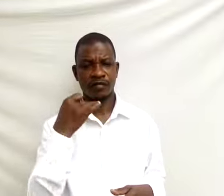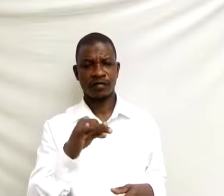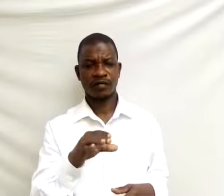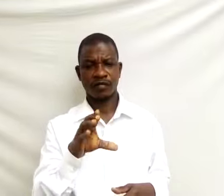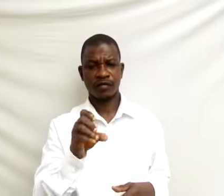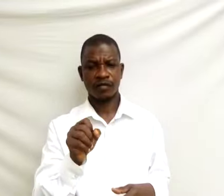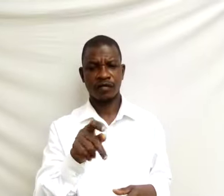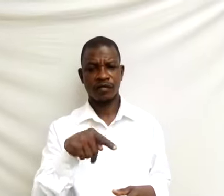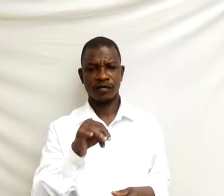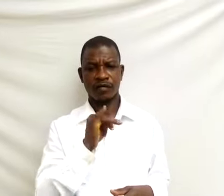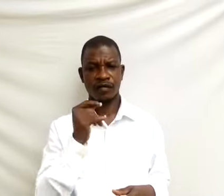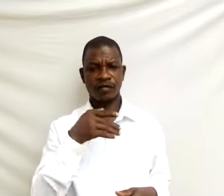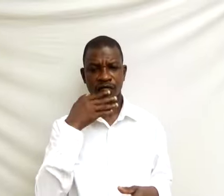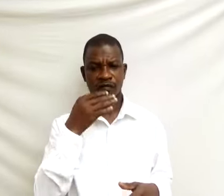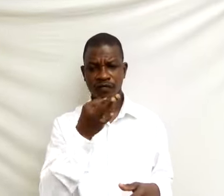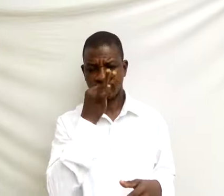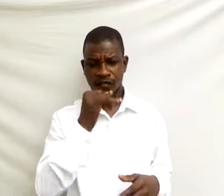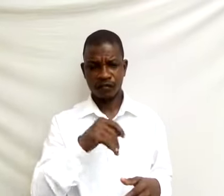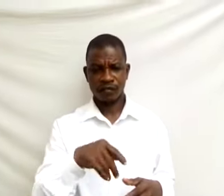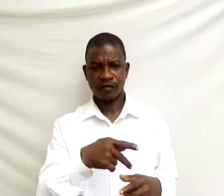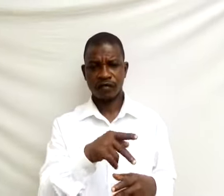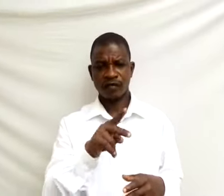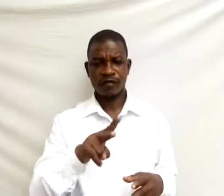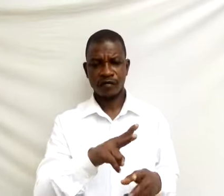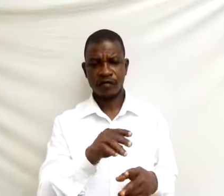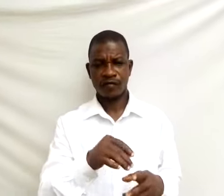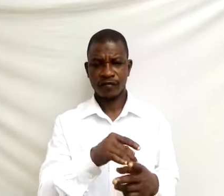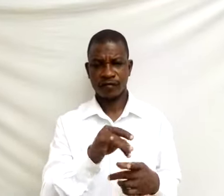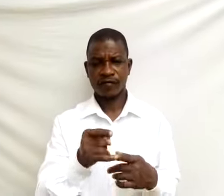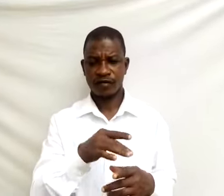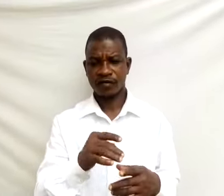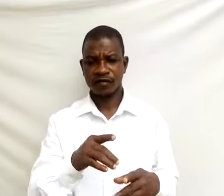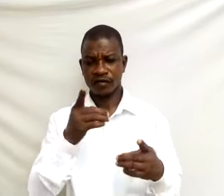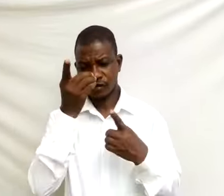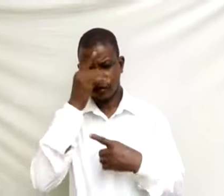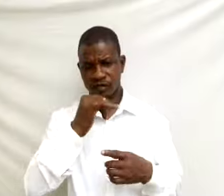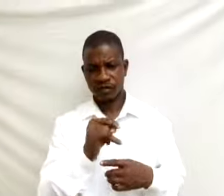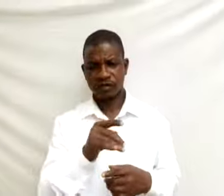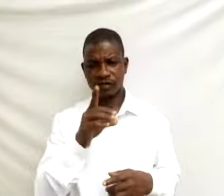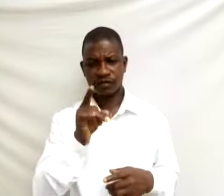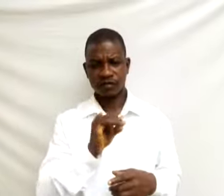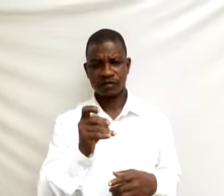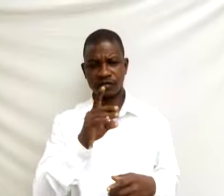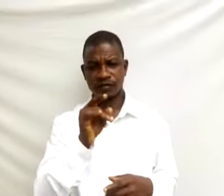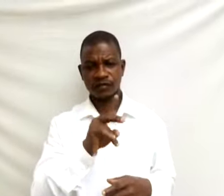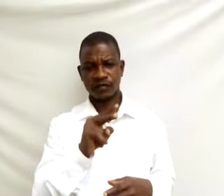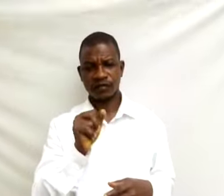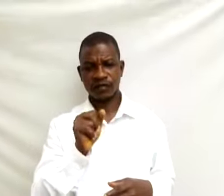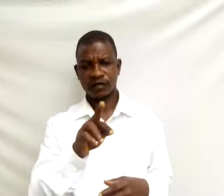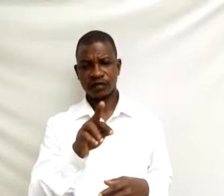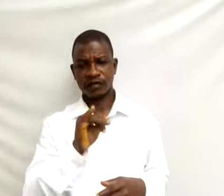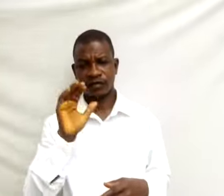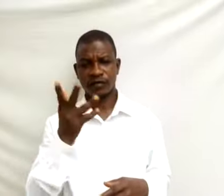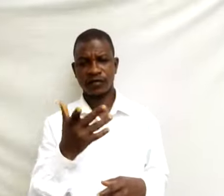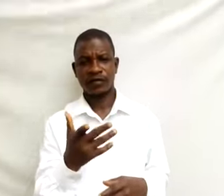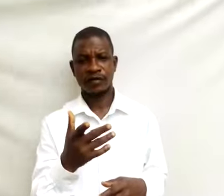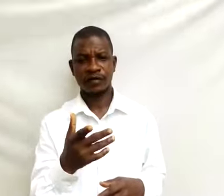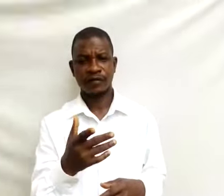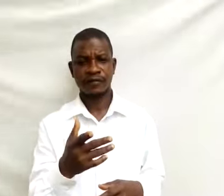varieties and disease-resistant varieties. 5. Environmental